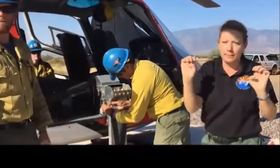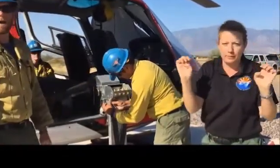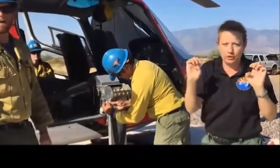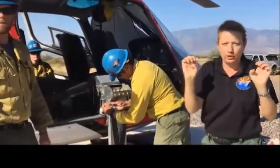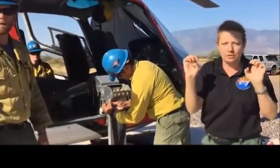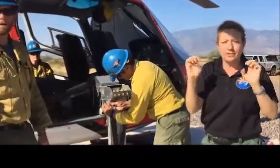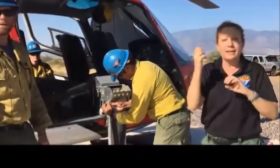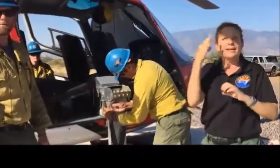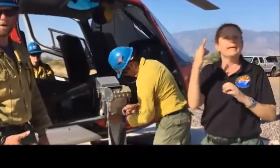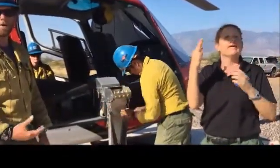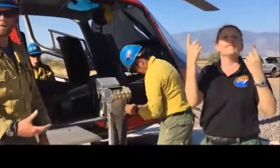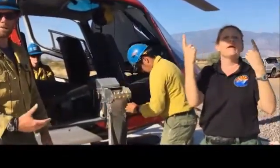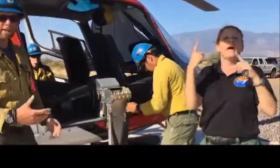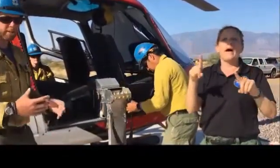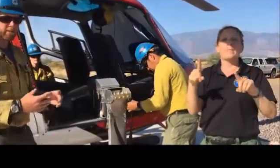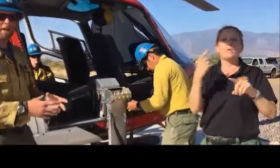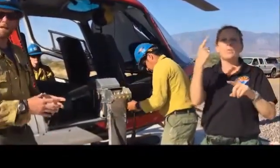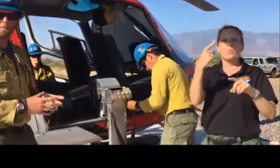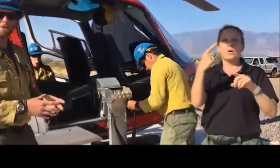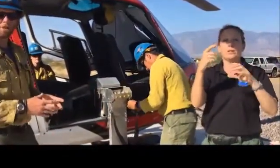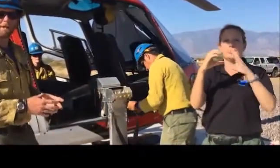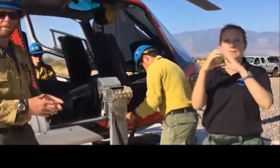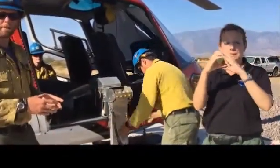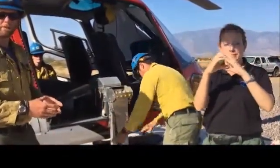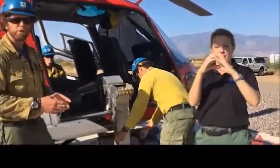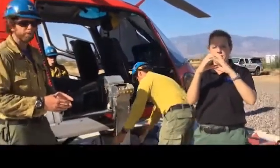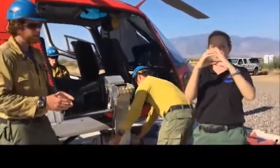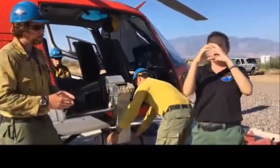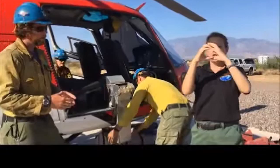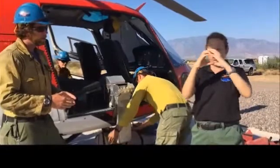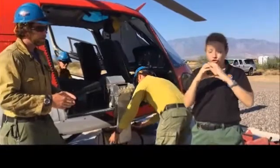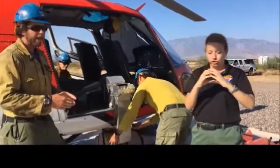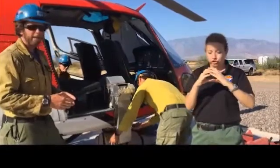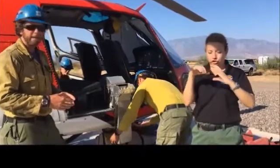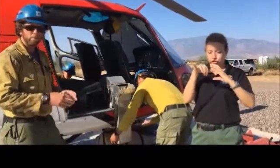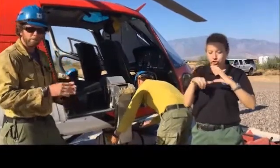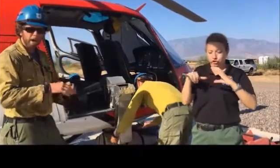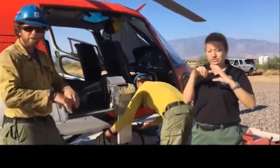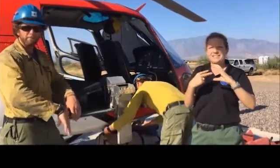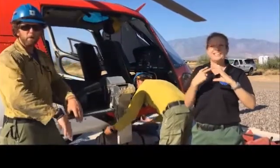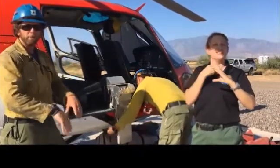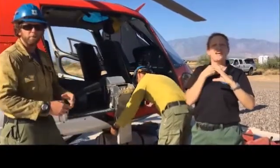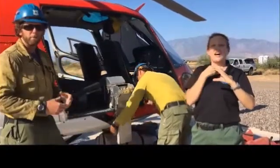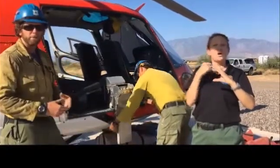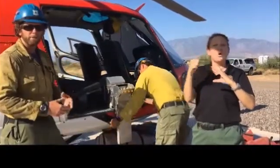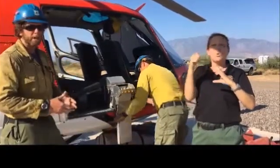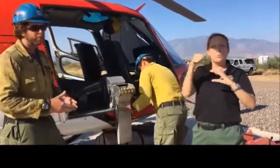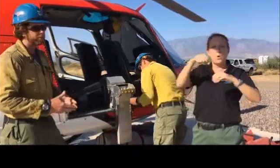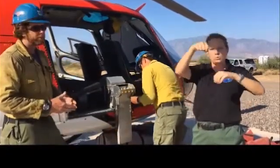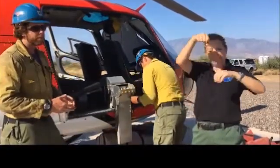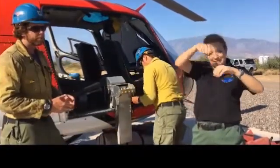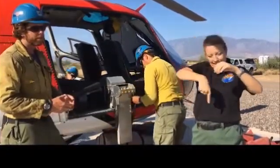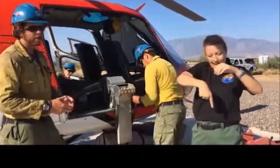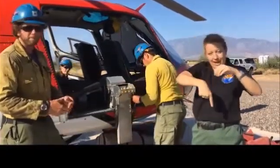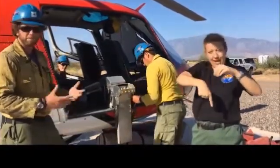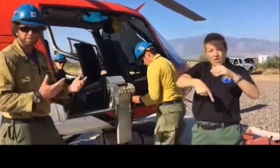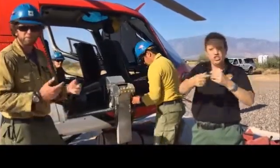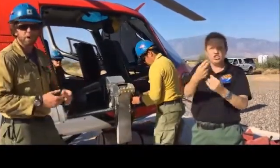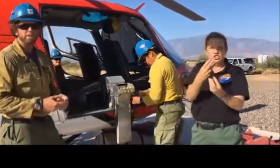fire. If a sphere gets stuck in the machine, into the chute, and it will not fall through the chambers, it's going to cause